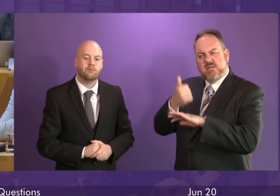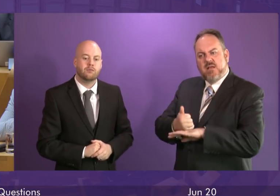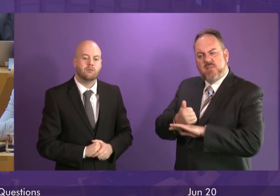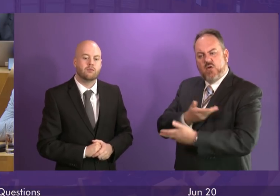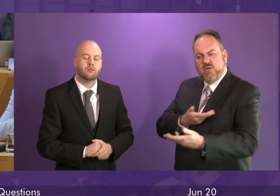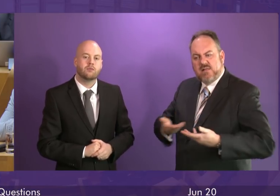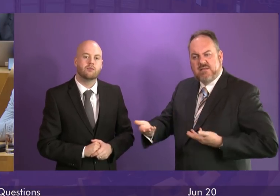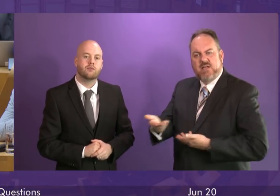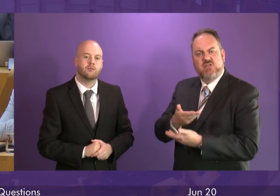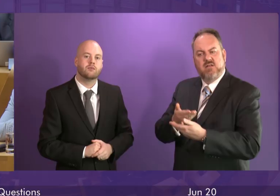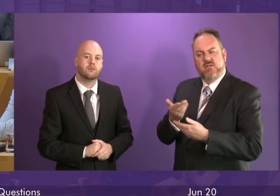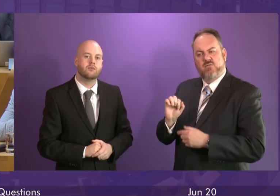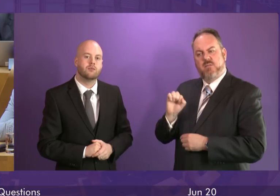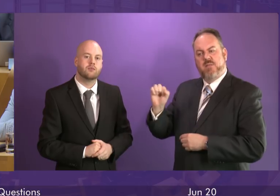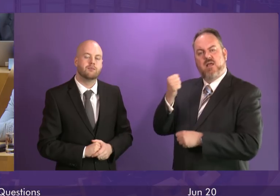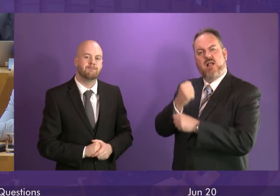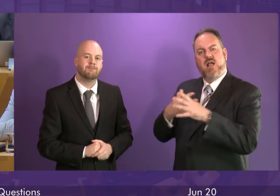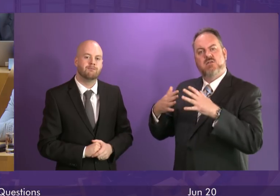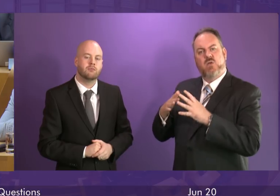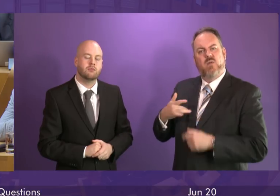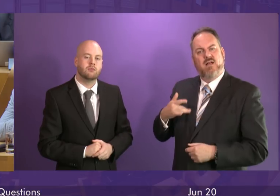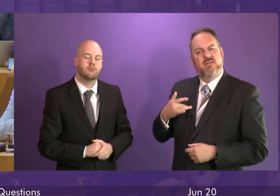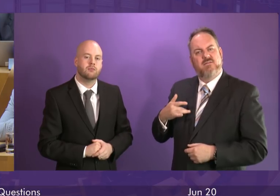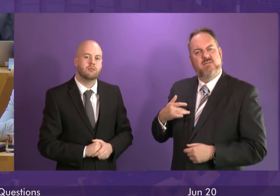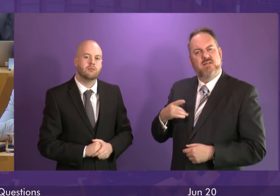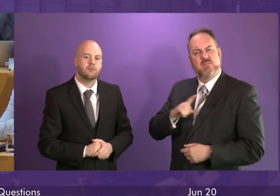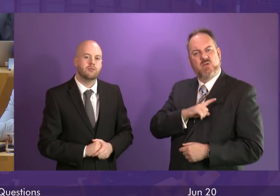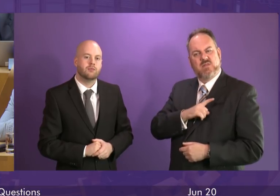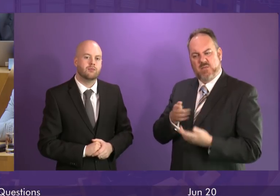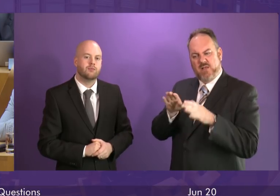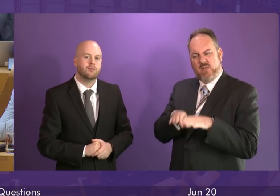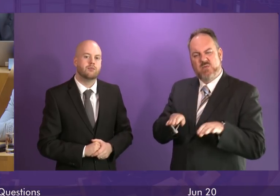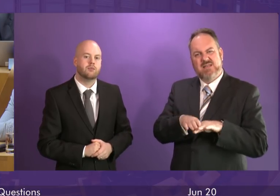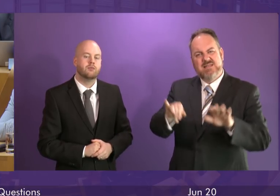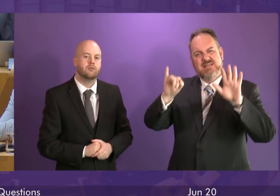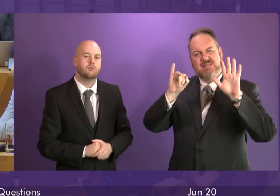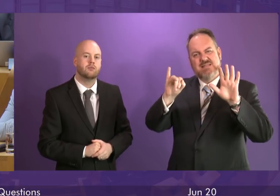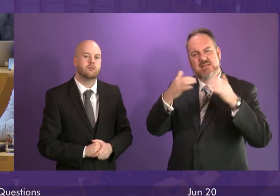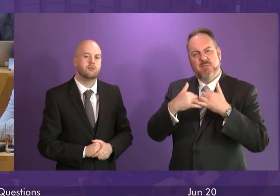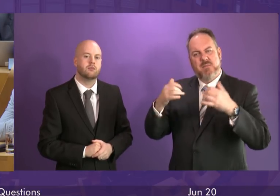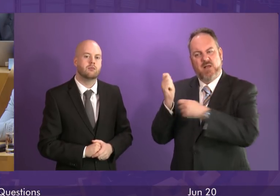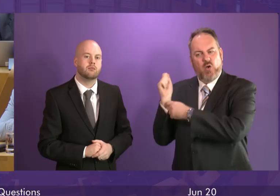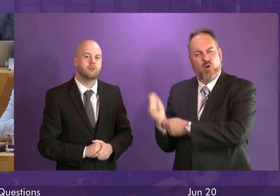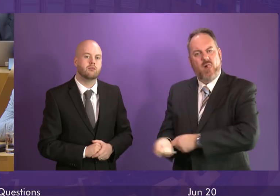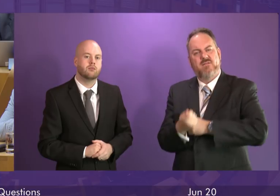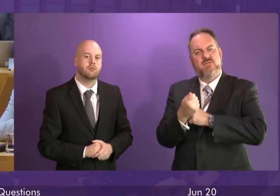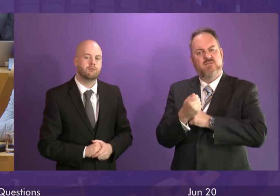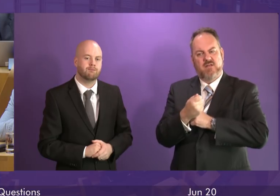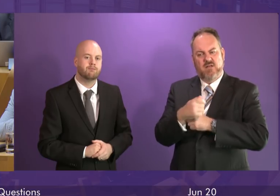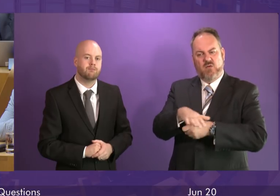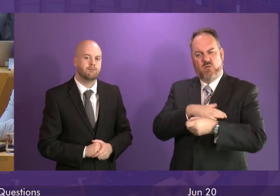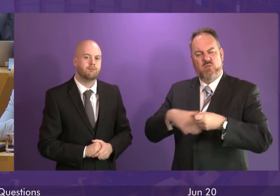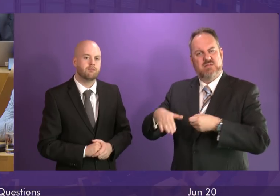Glasgow Life, proposing the closure of six public golf courses in Glasgow, including the popular courses at Lynne Park